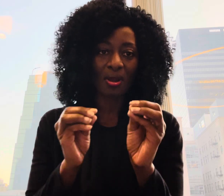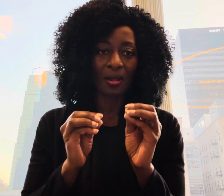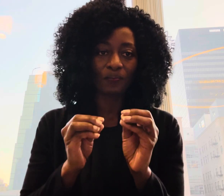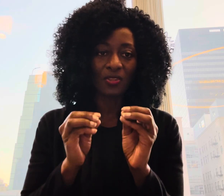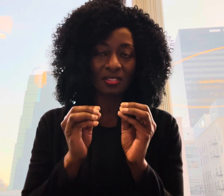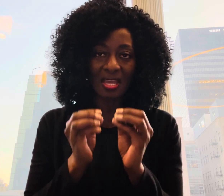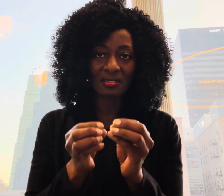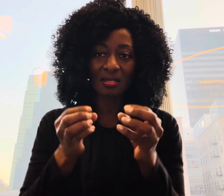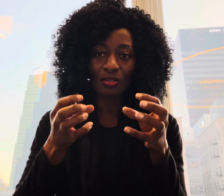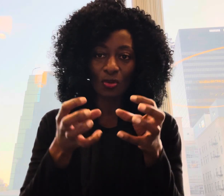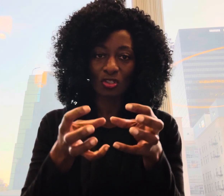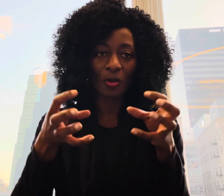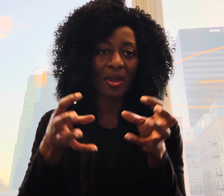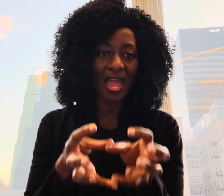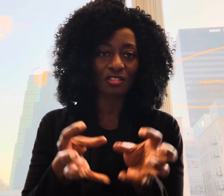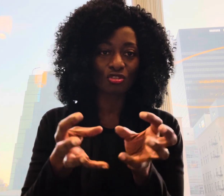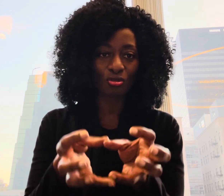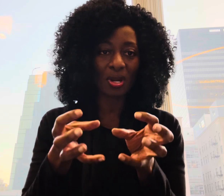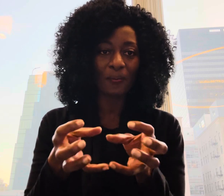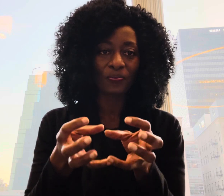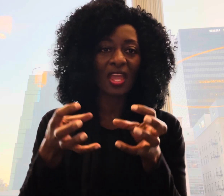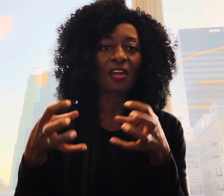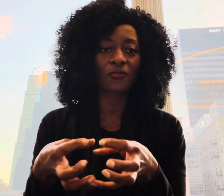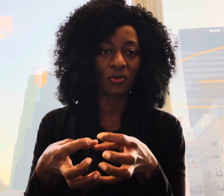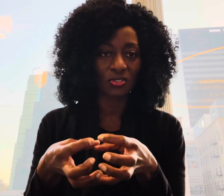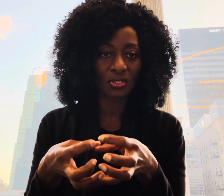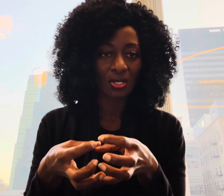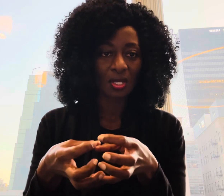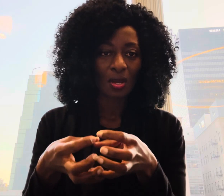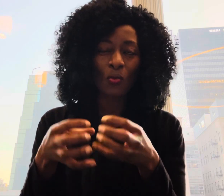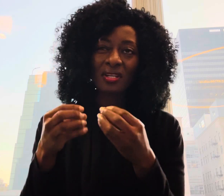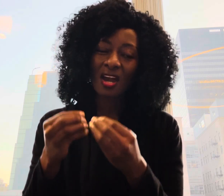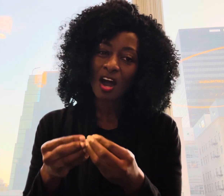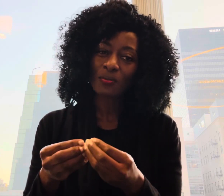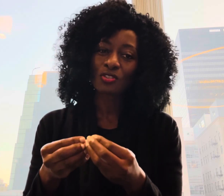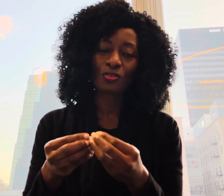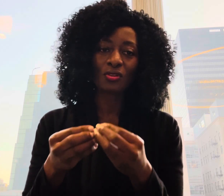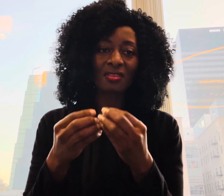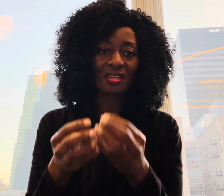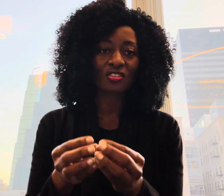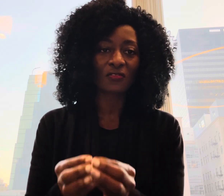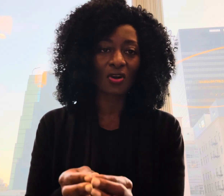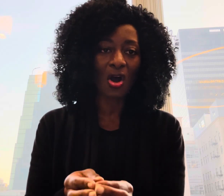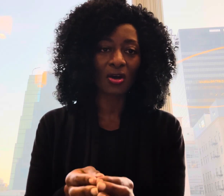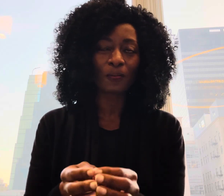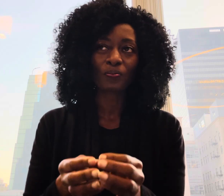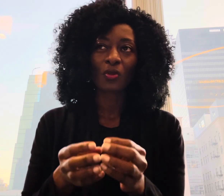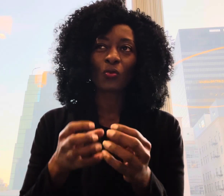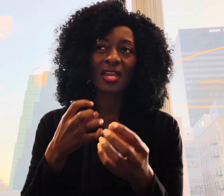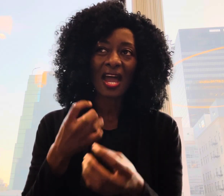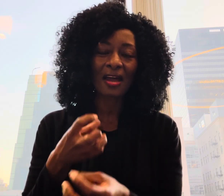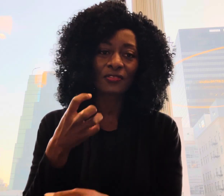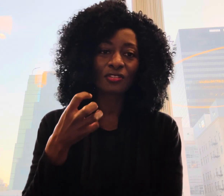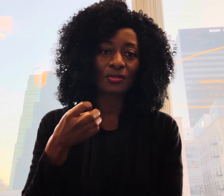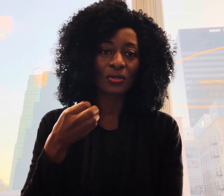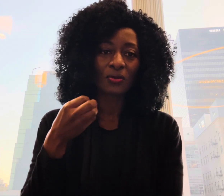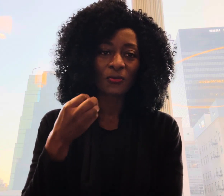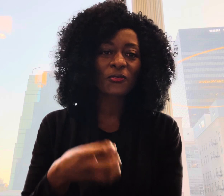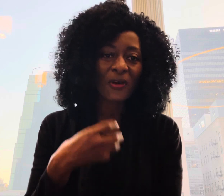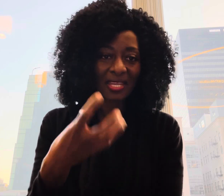it takes you know some extra effort when it comes to the things of god we have to fight